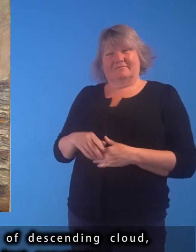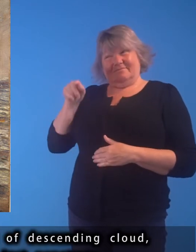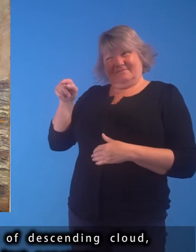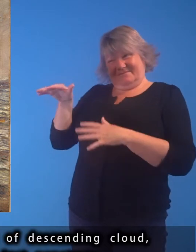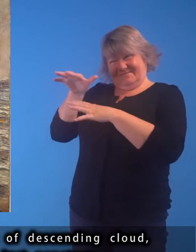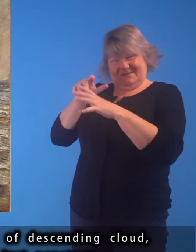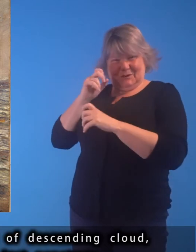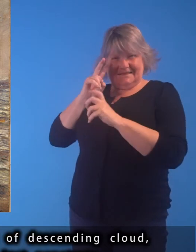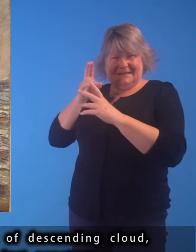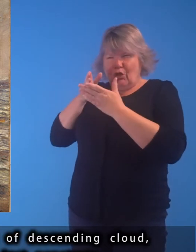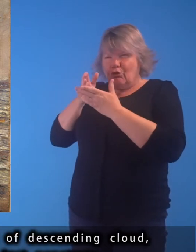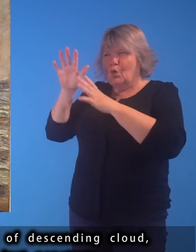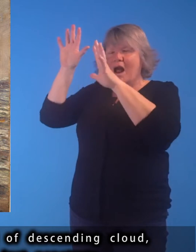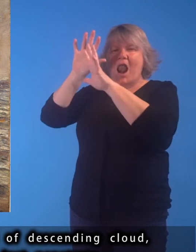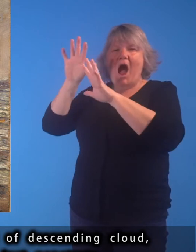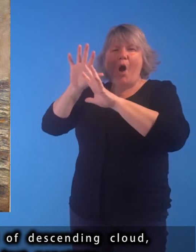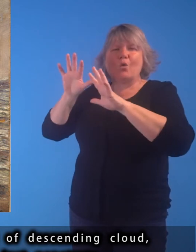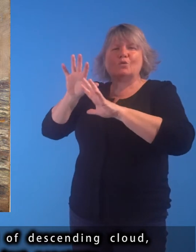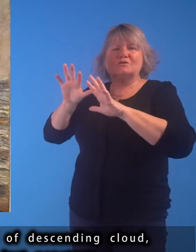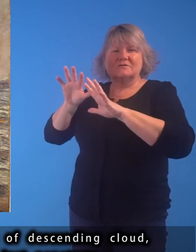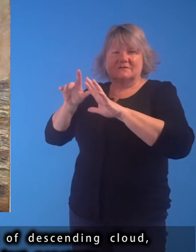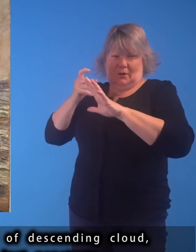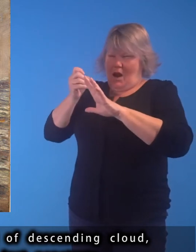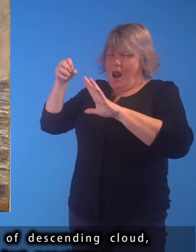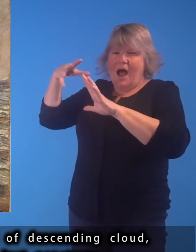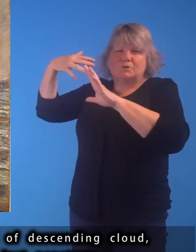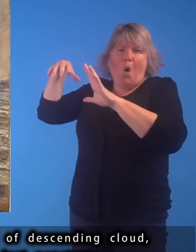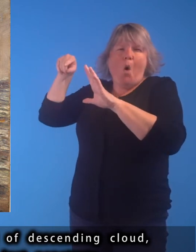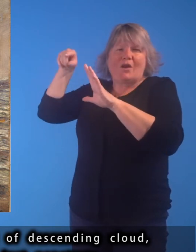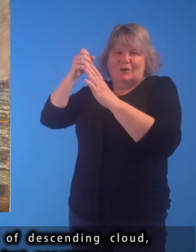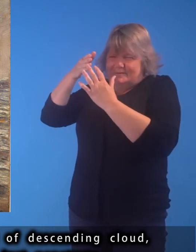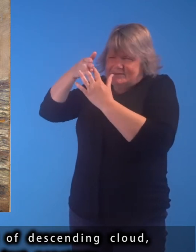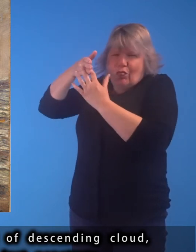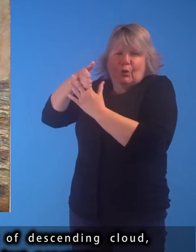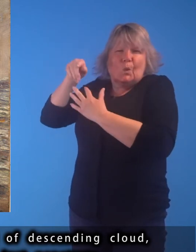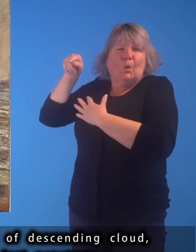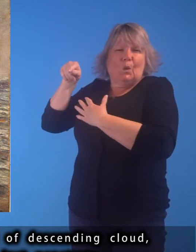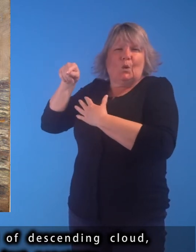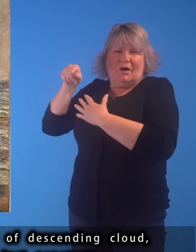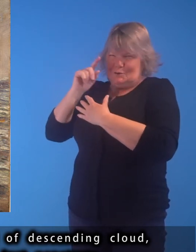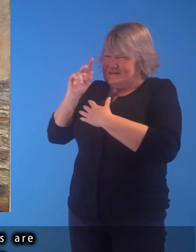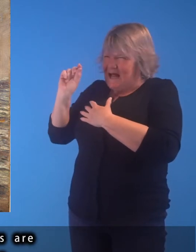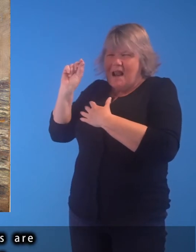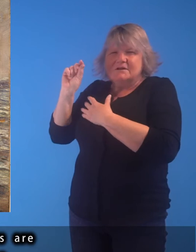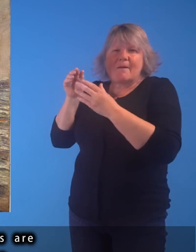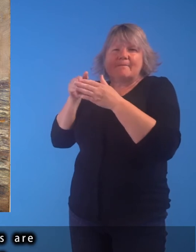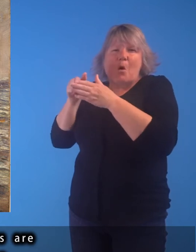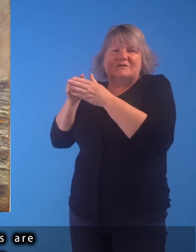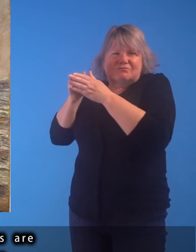This scene is glimpsed through a veil of descending cloud, through which light can only just penetrate and where the